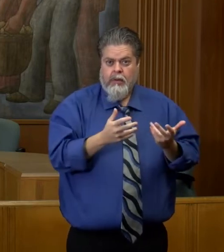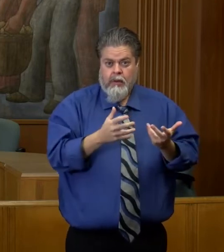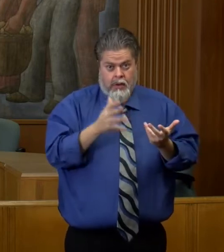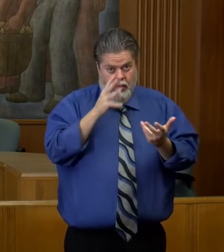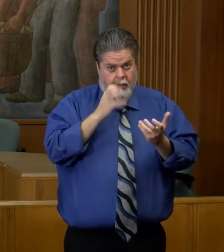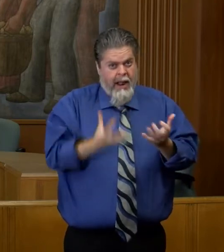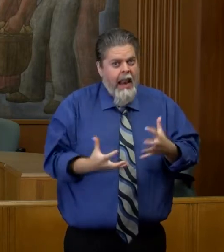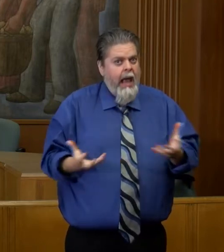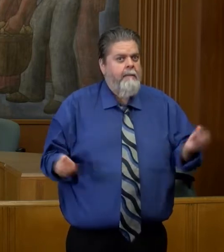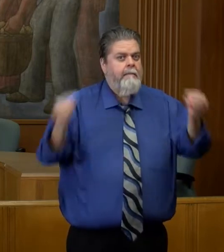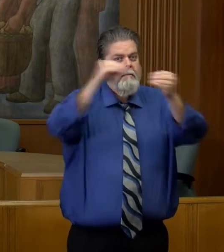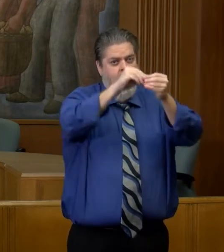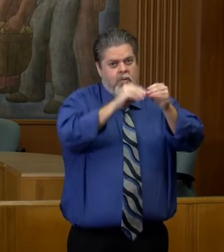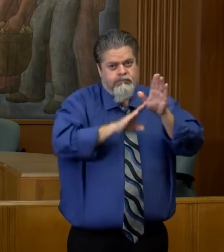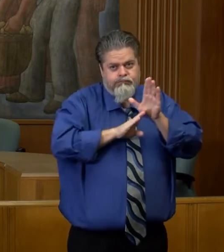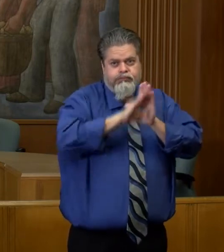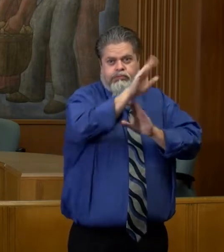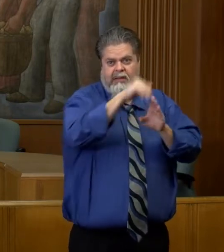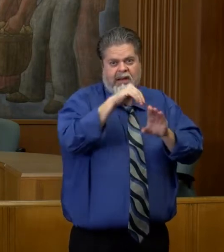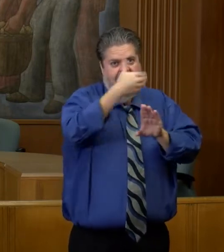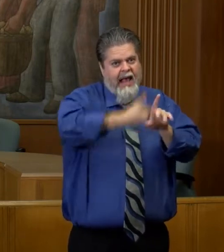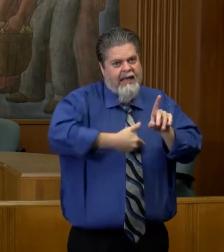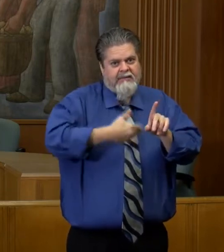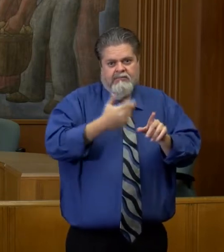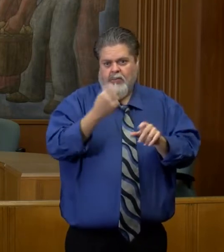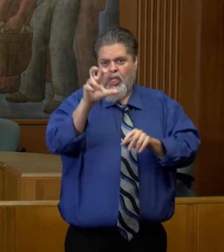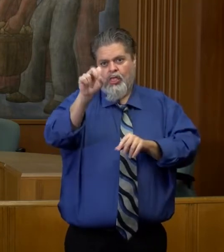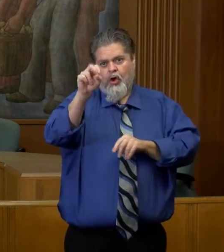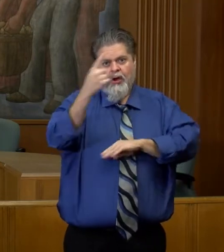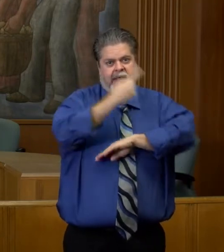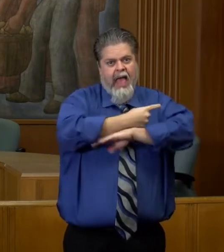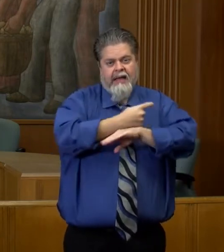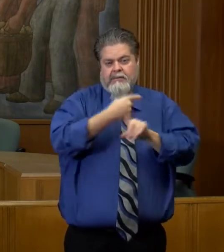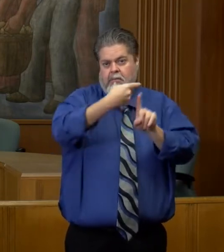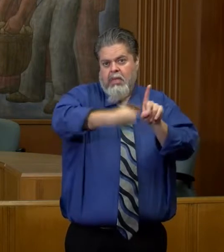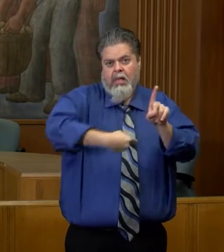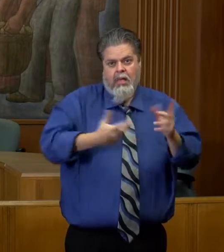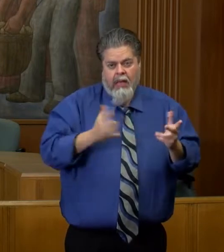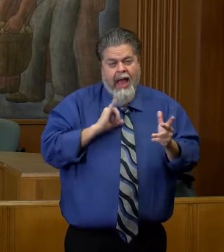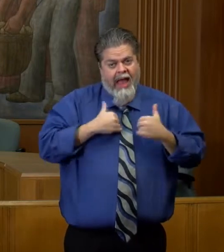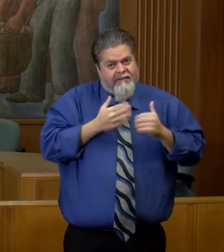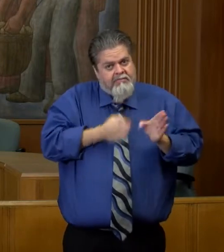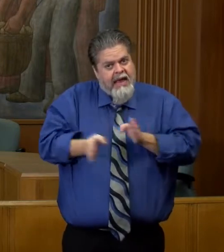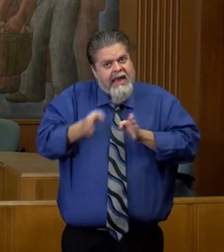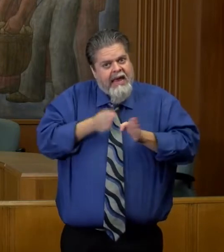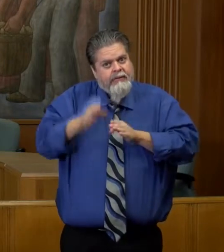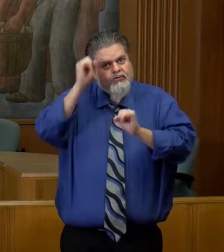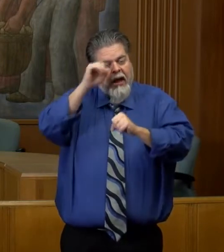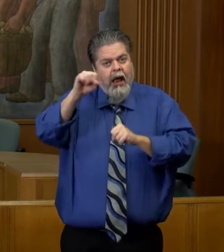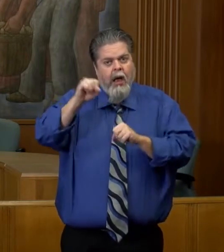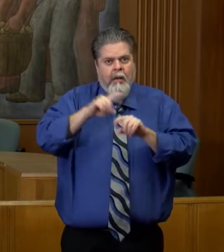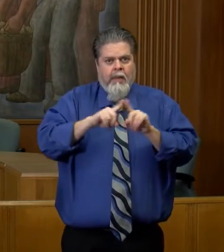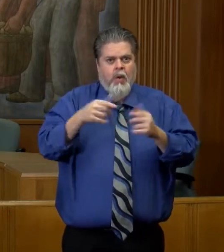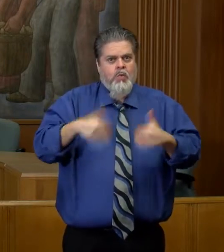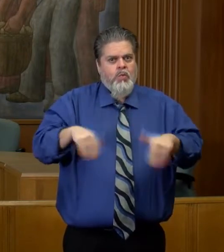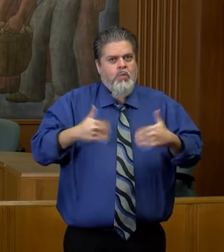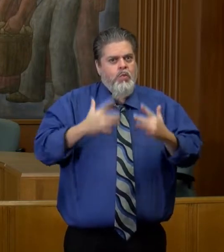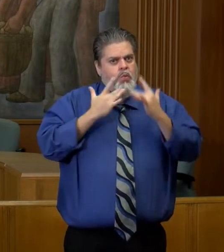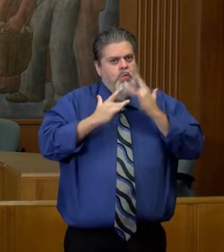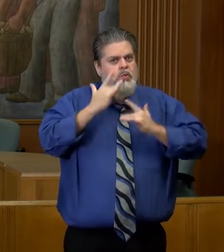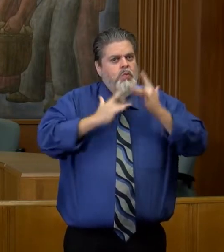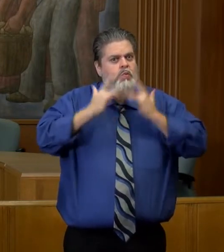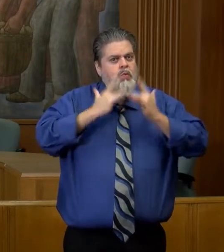pretty significantly over the next month, and so we have plans in place to handle that. But I do agree, Mayor, that